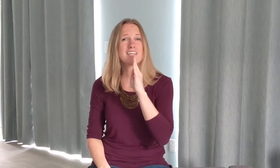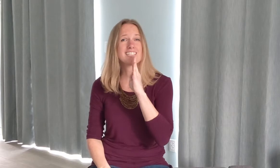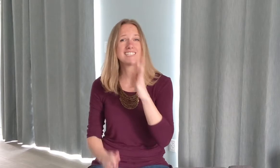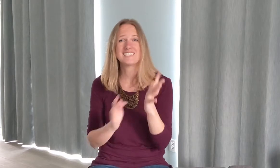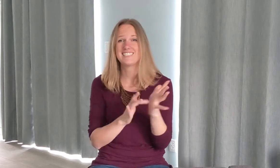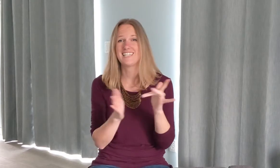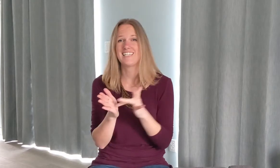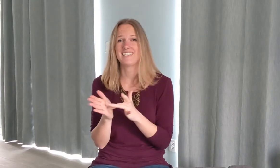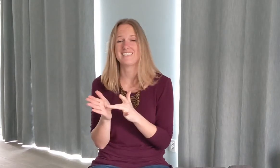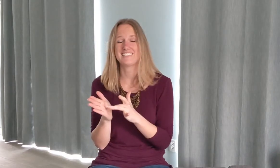Jesus